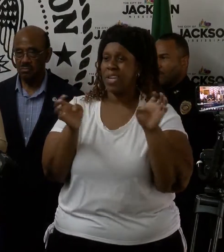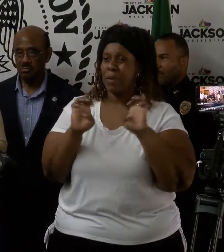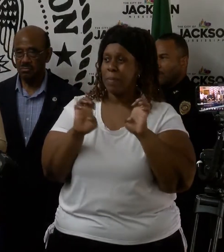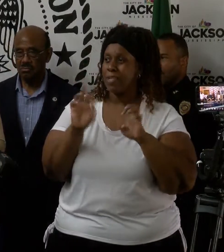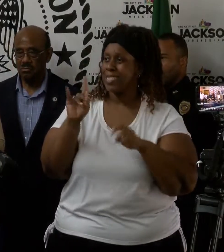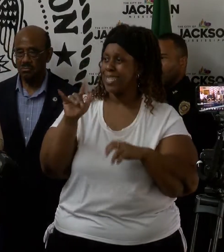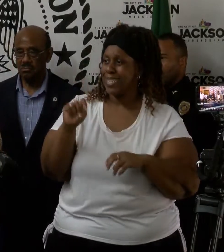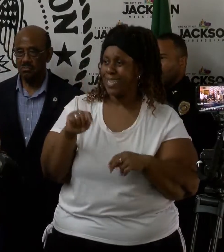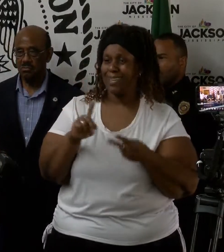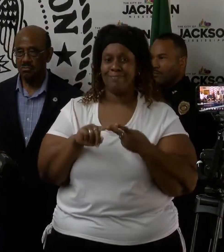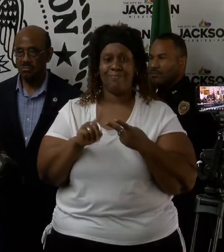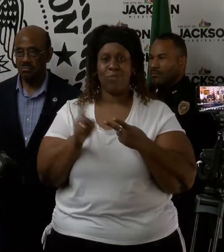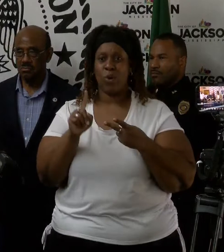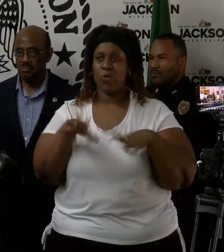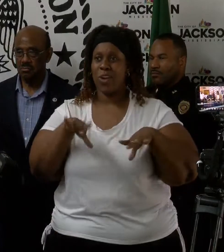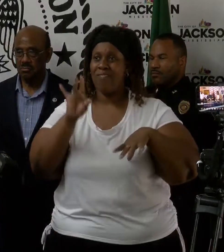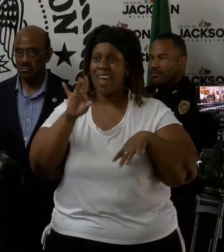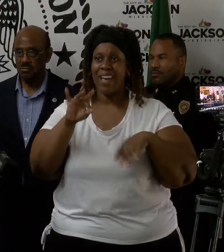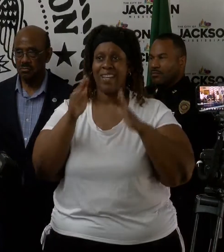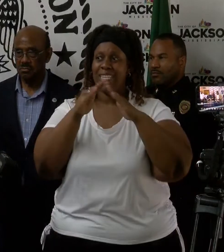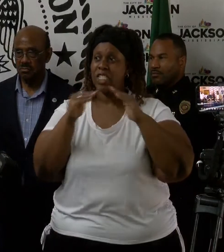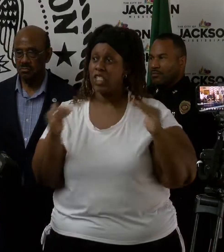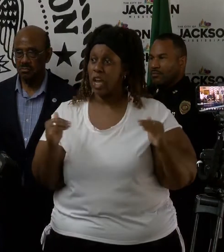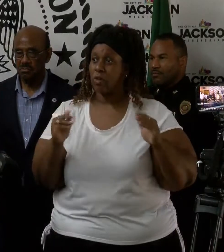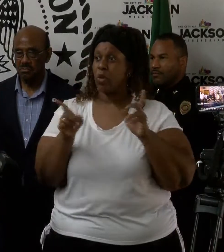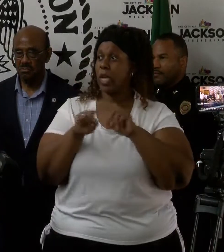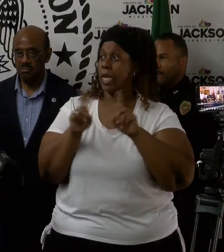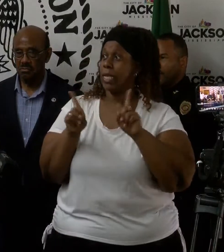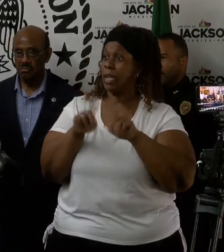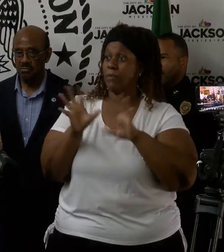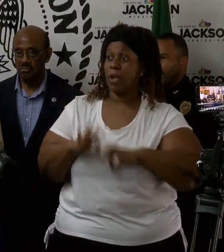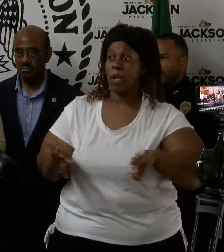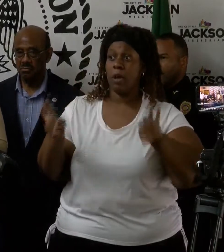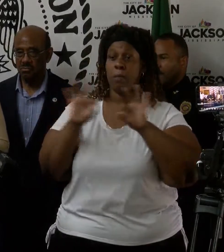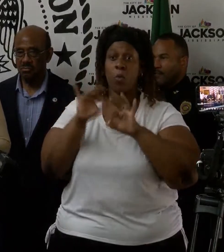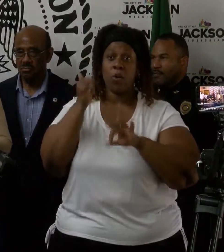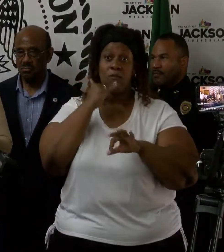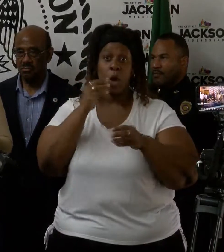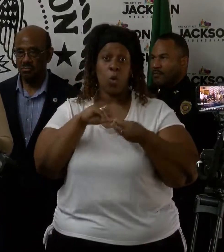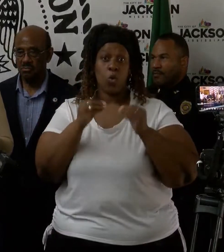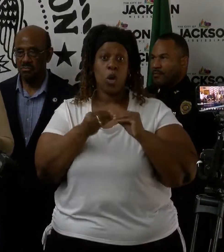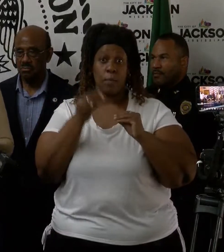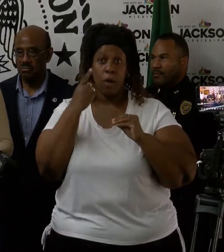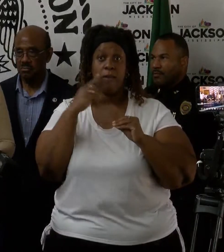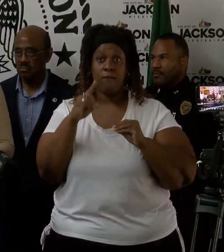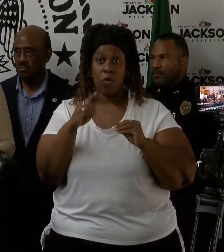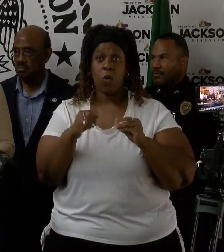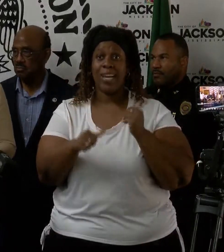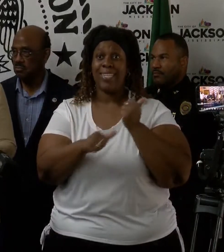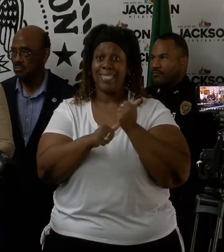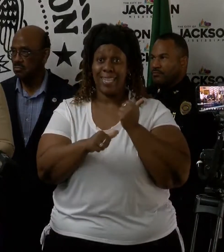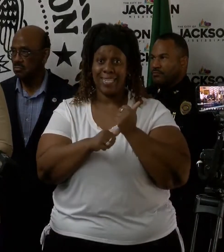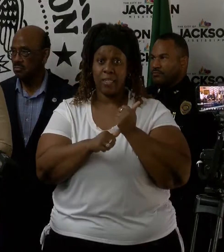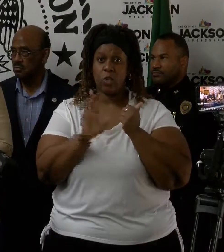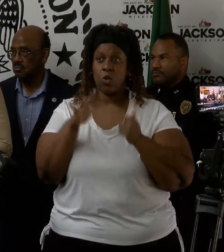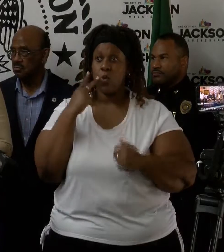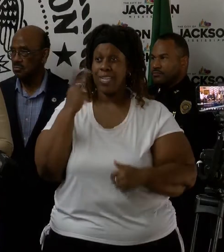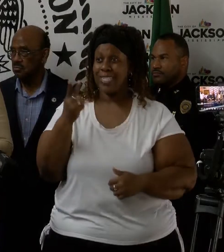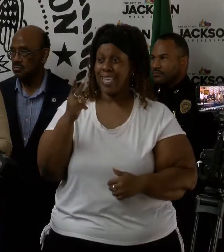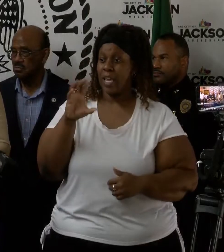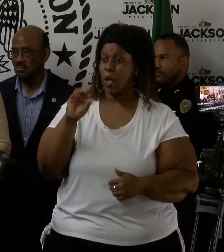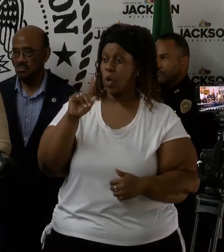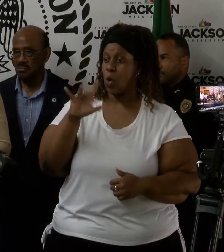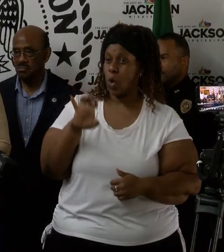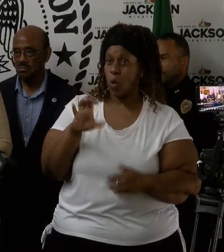shelter information, and pertinent city phone numbers for assistance. And so you can anticipate seeing cold services